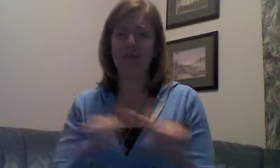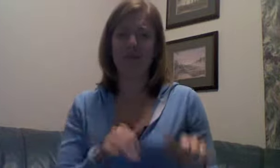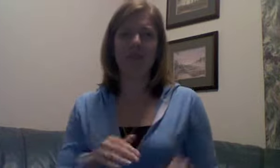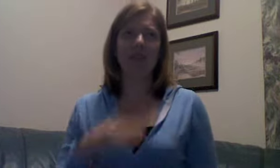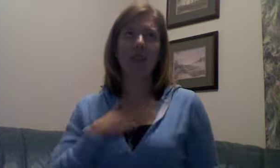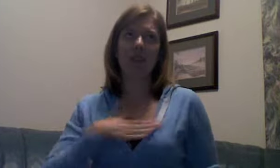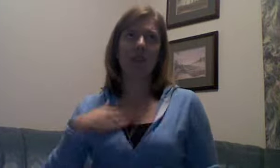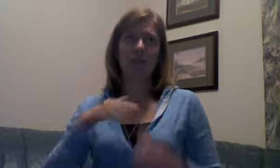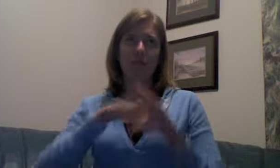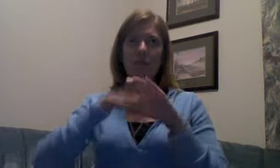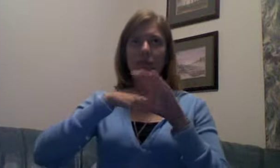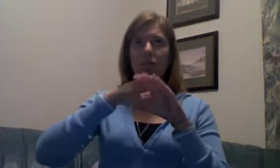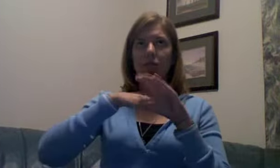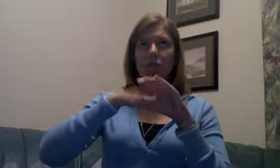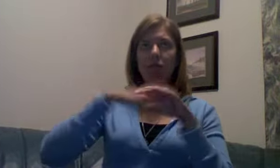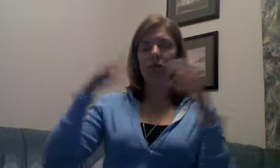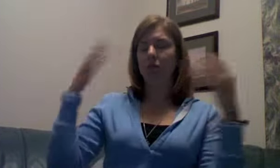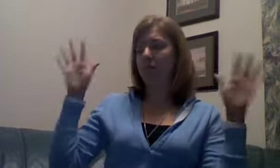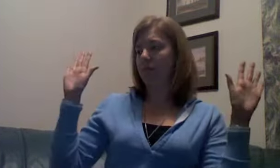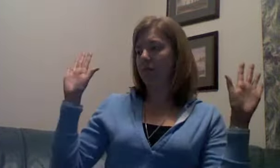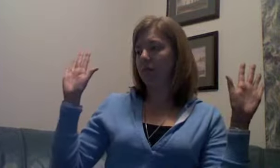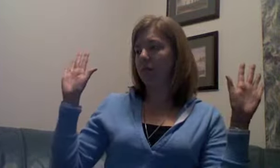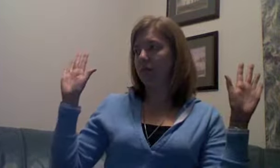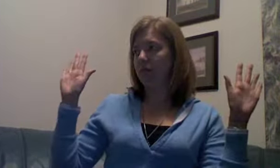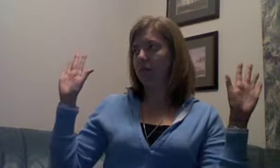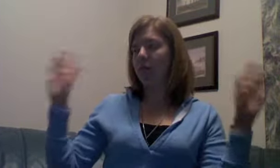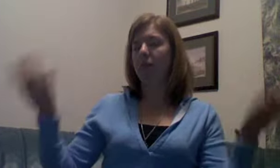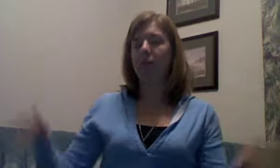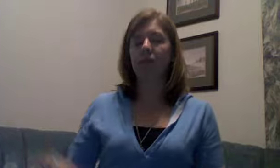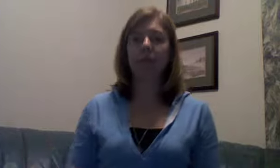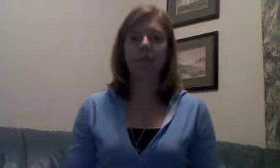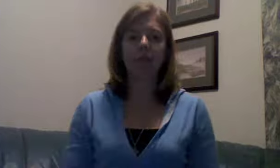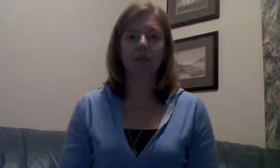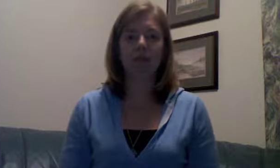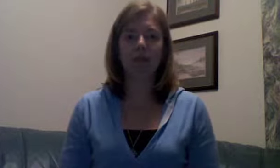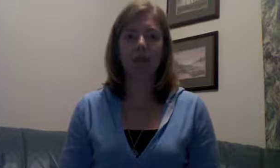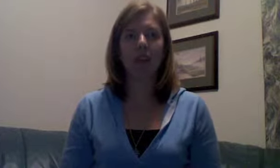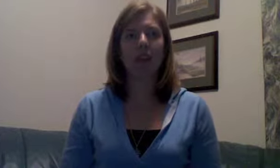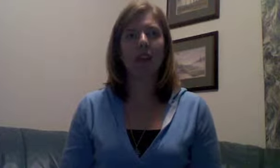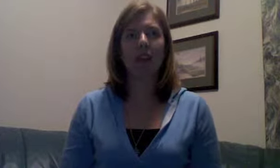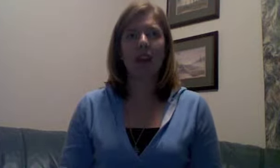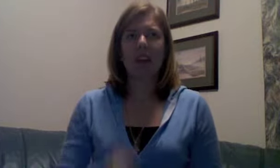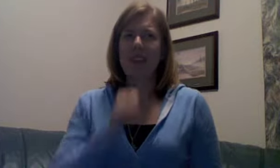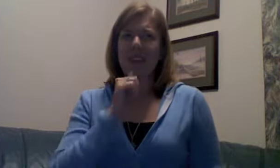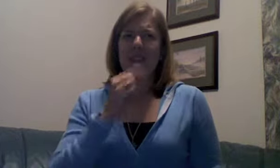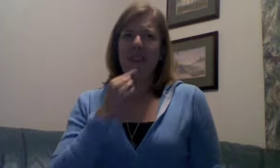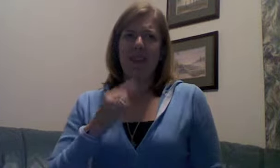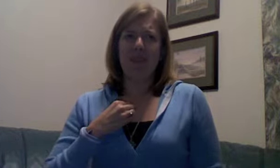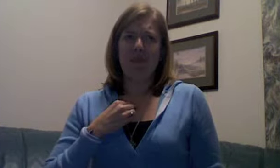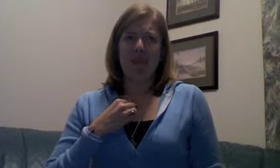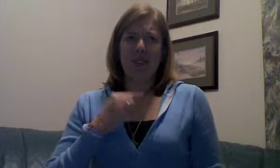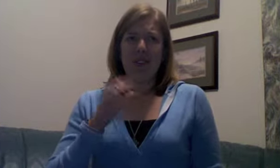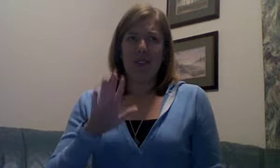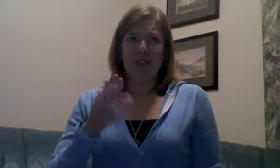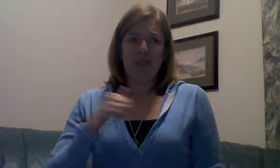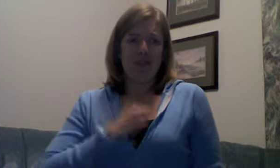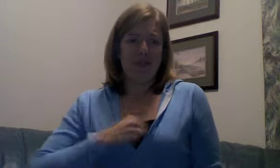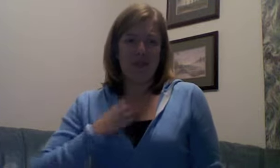wait, what else is on? Oh, and don't tell me you're sorry,